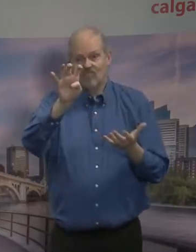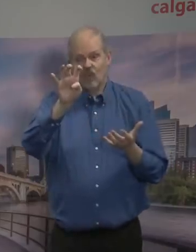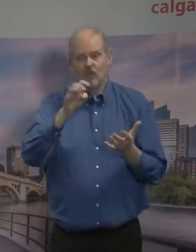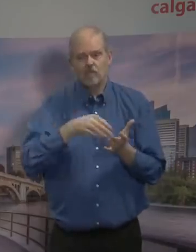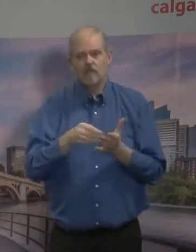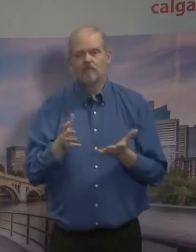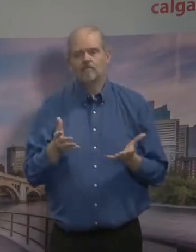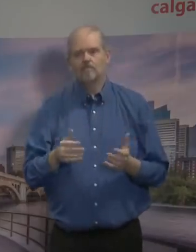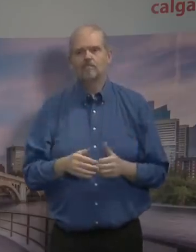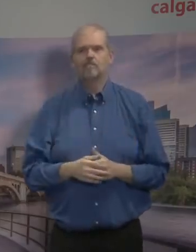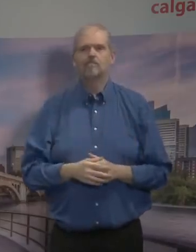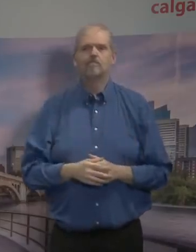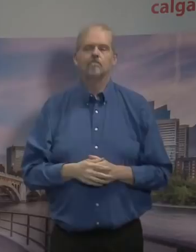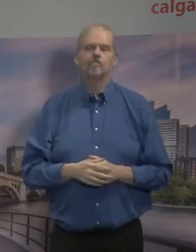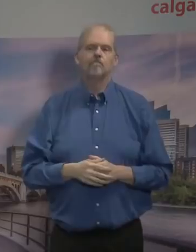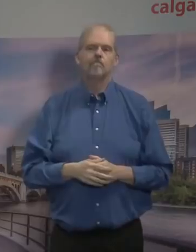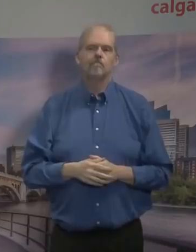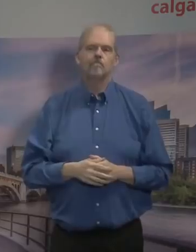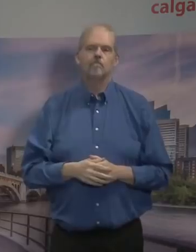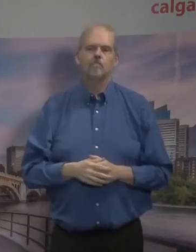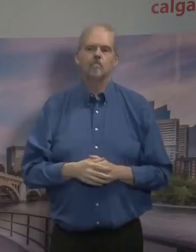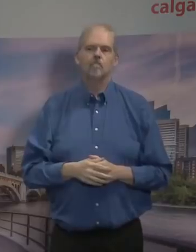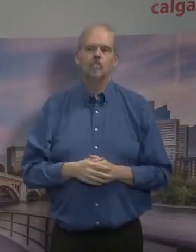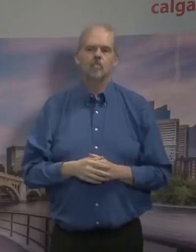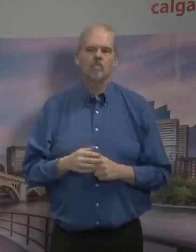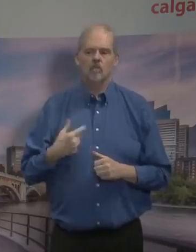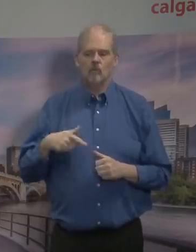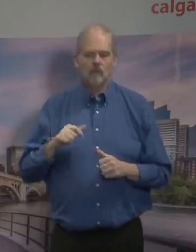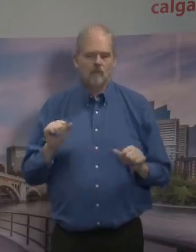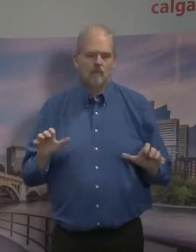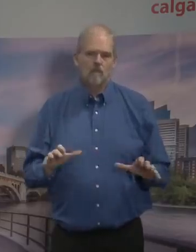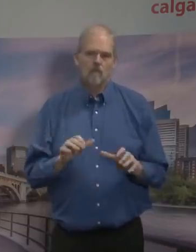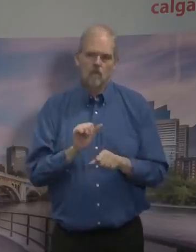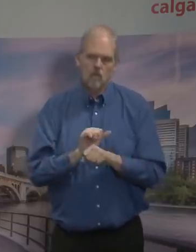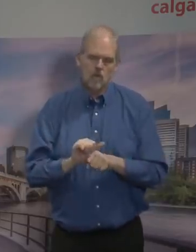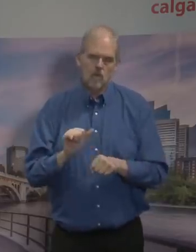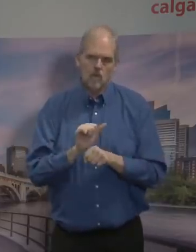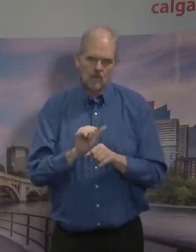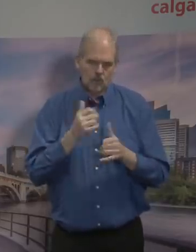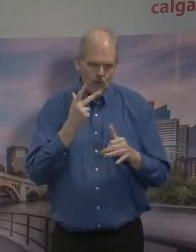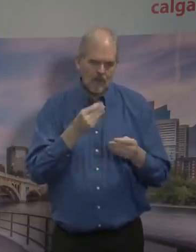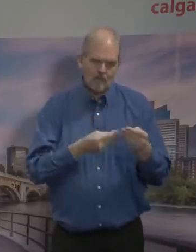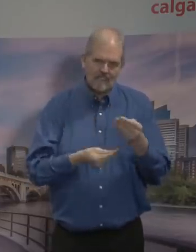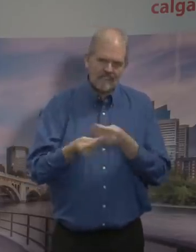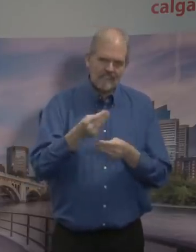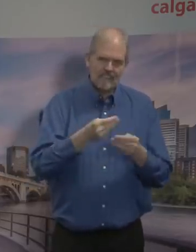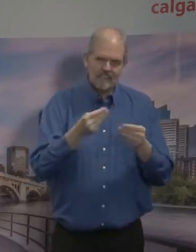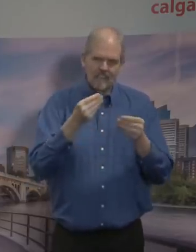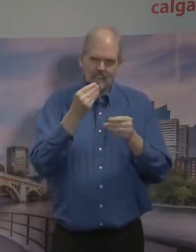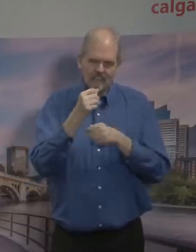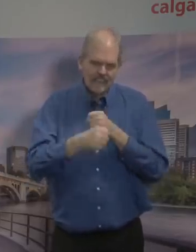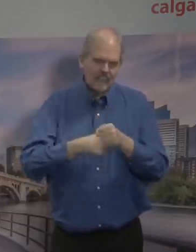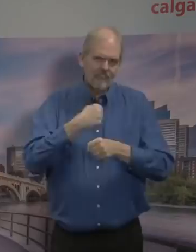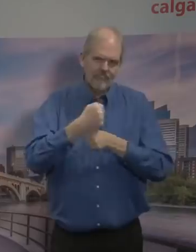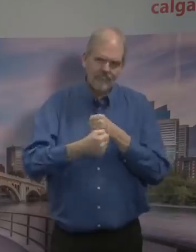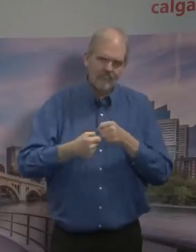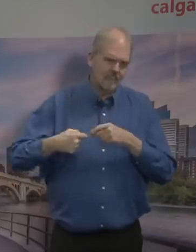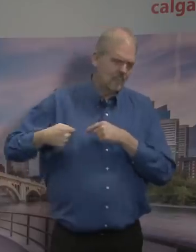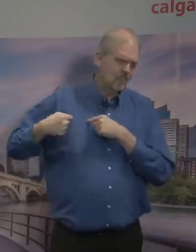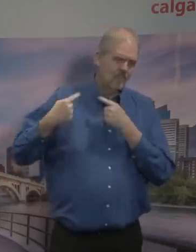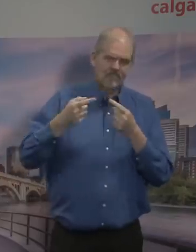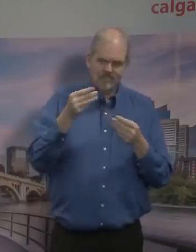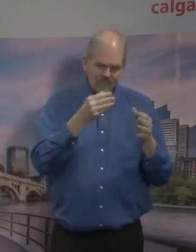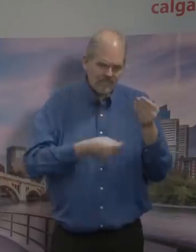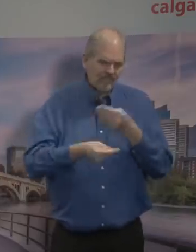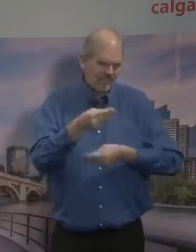on managing economic development over this time. As you know, the city has been extremely financially responsible.